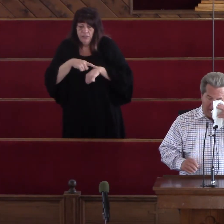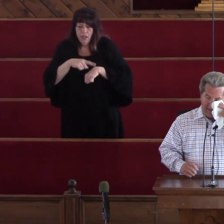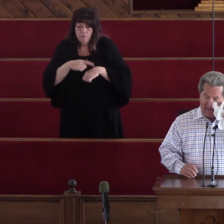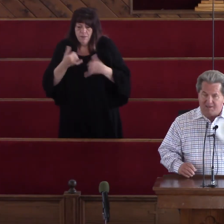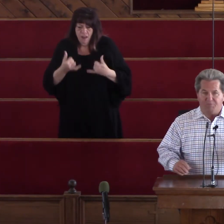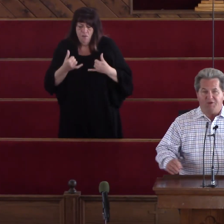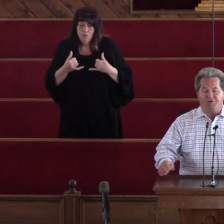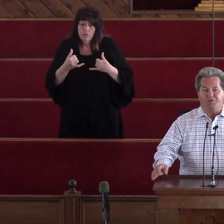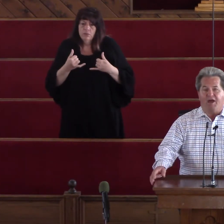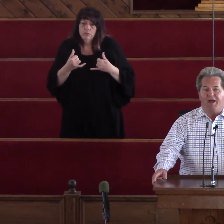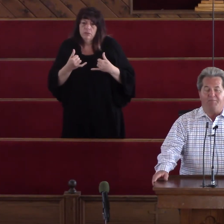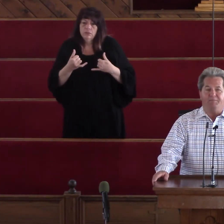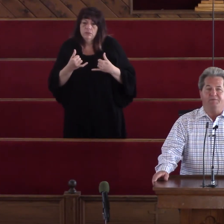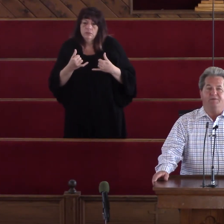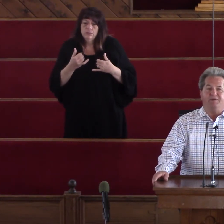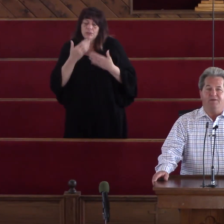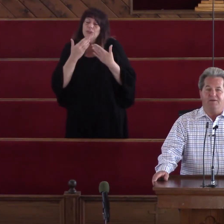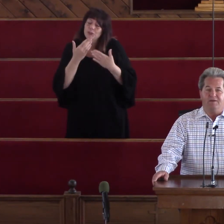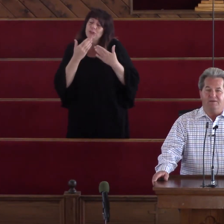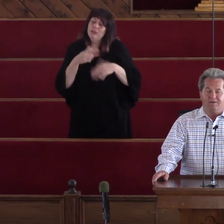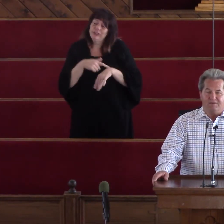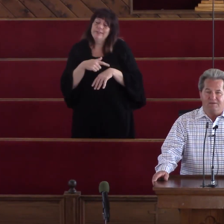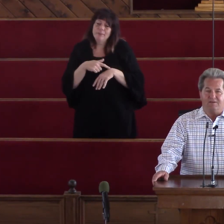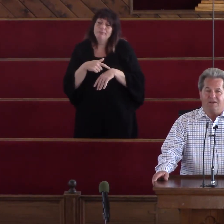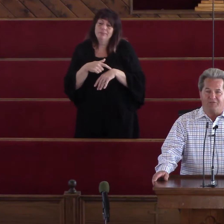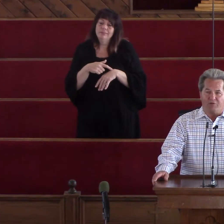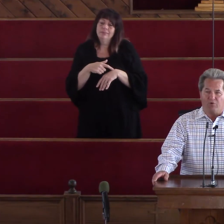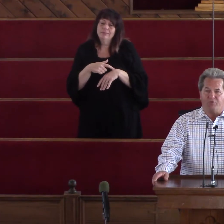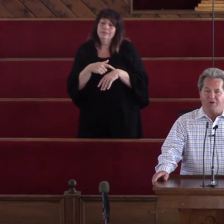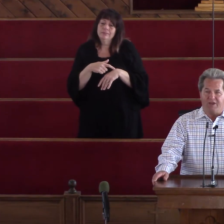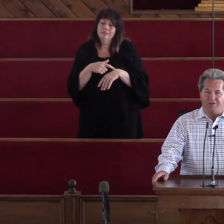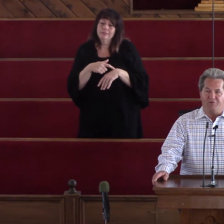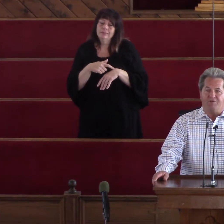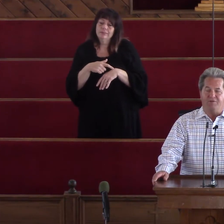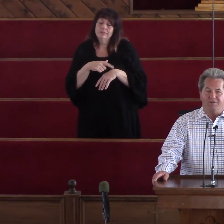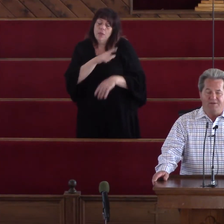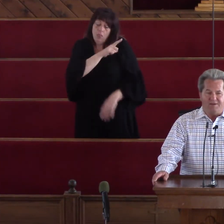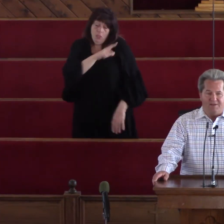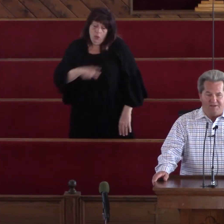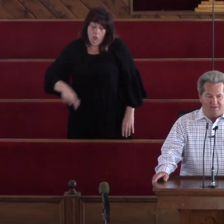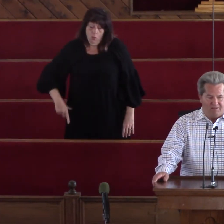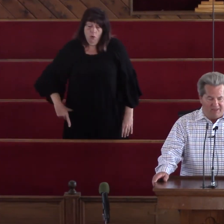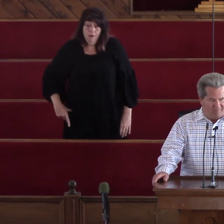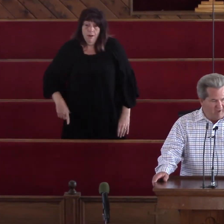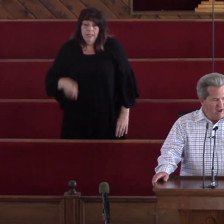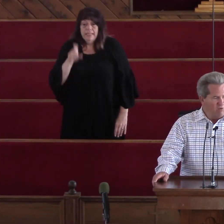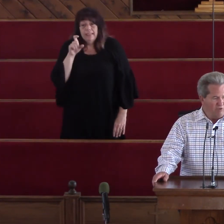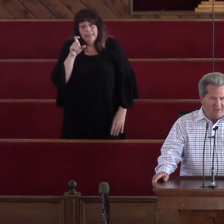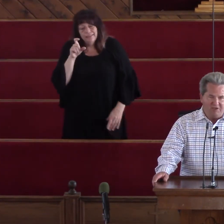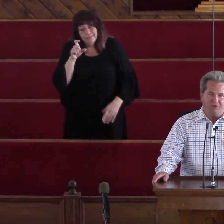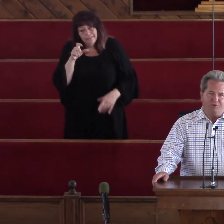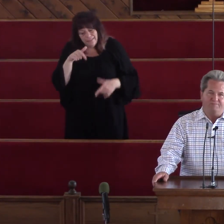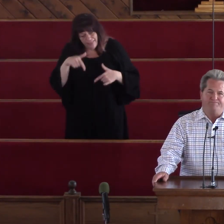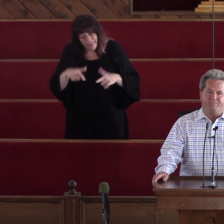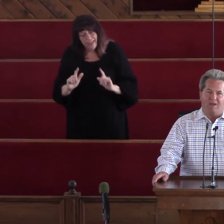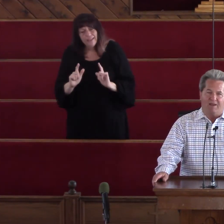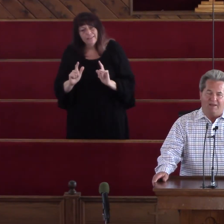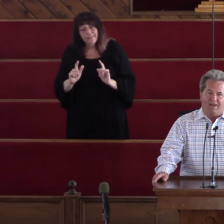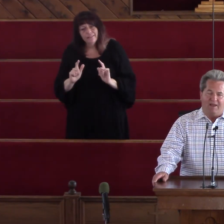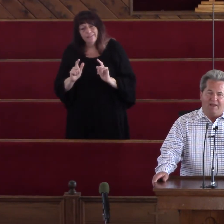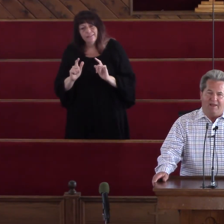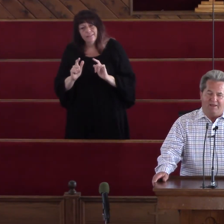it a good time to let the Lord rekindle that fire within you.